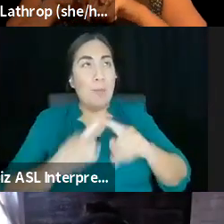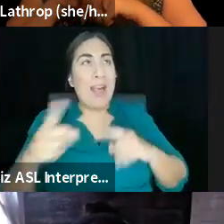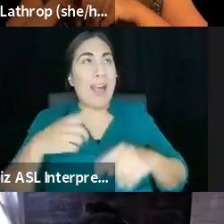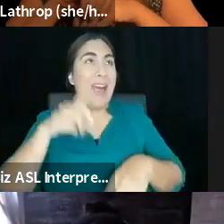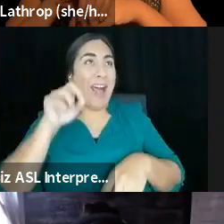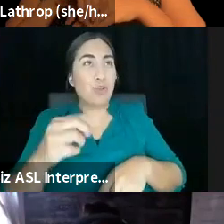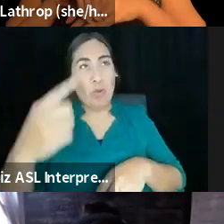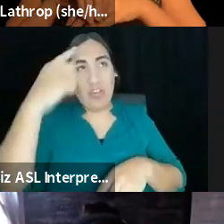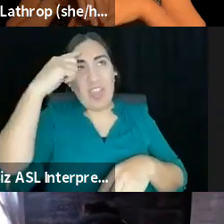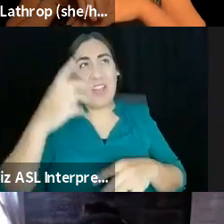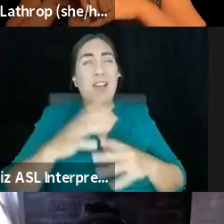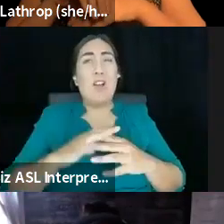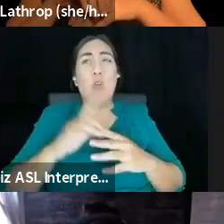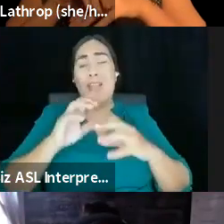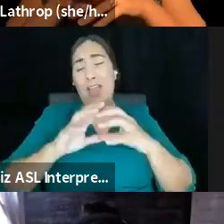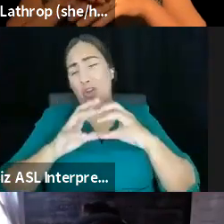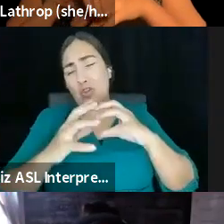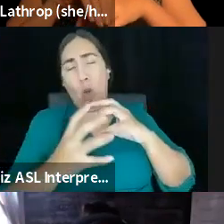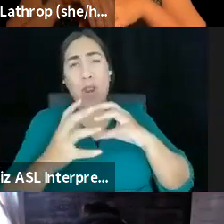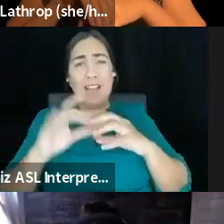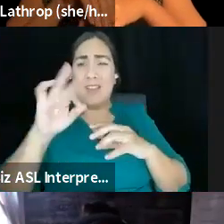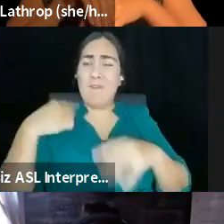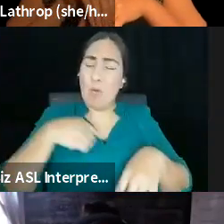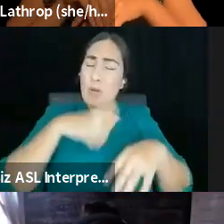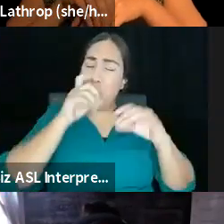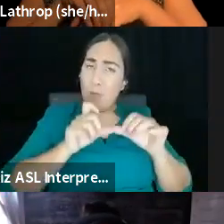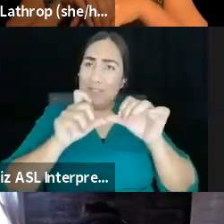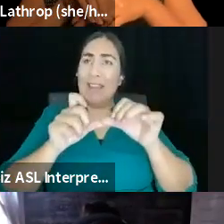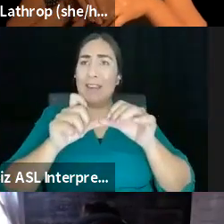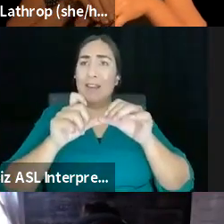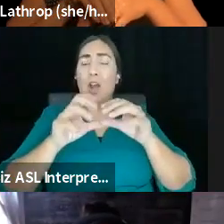globalized if we're going to maintain a globalized economy and a globalized production.